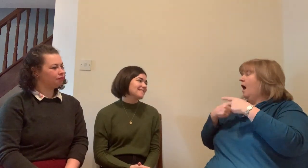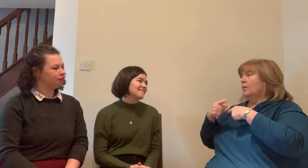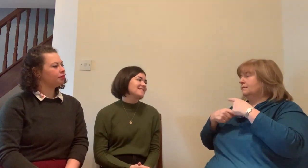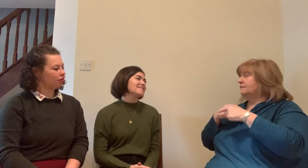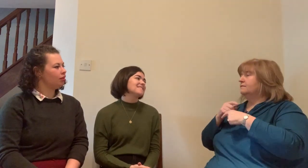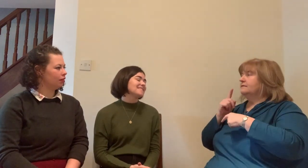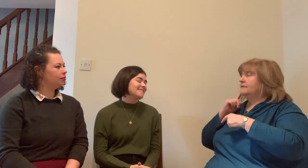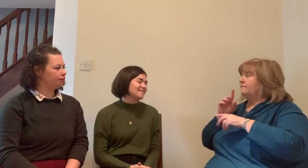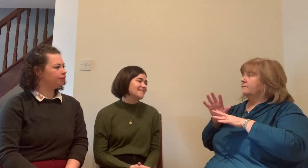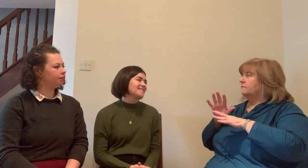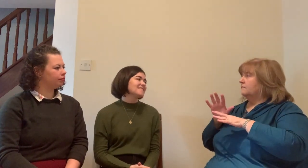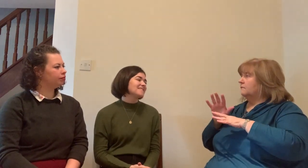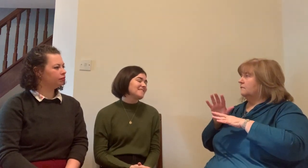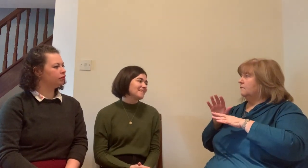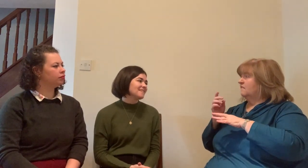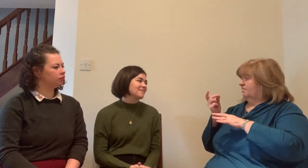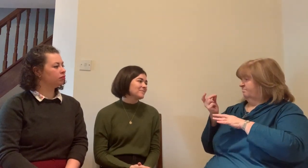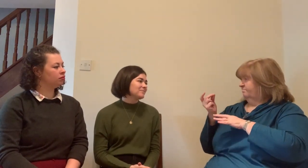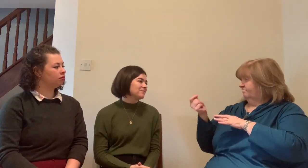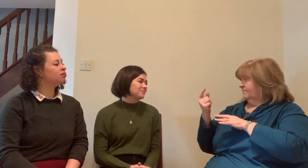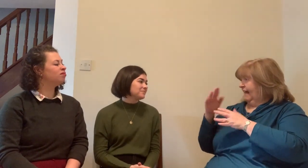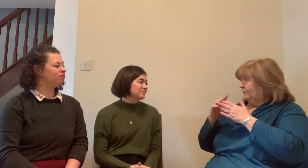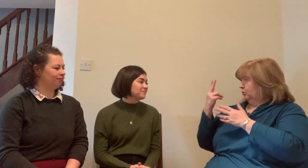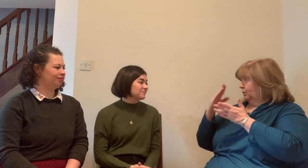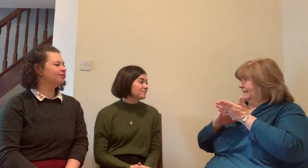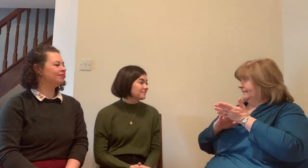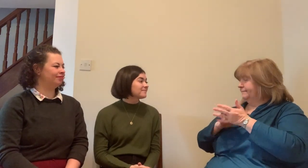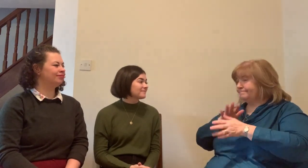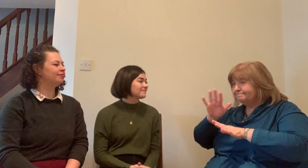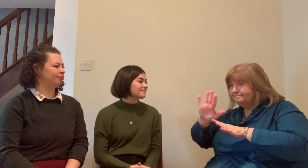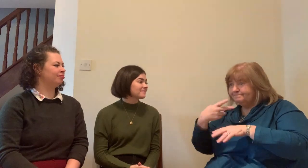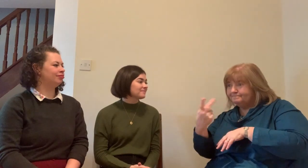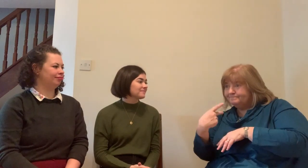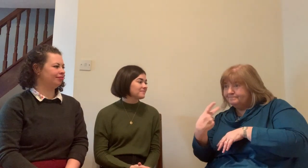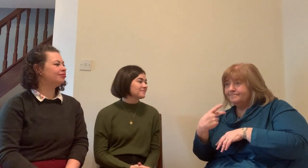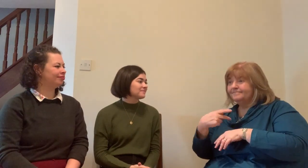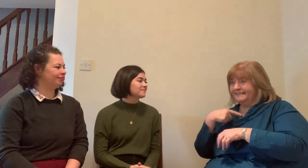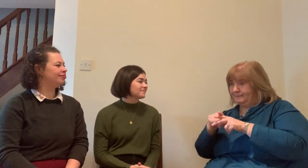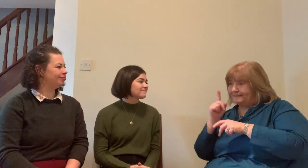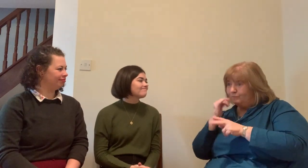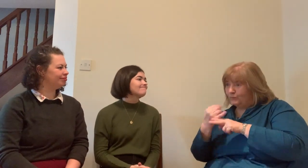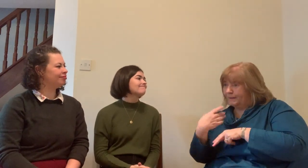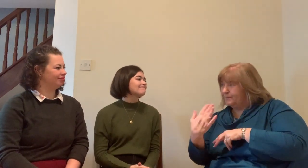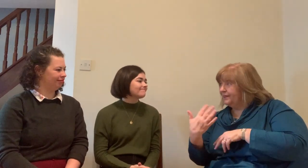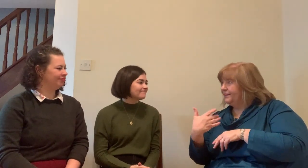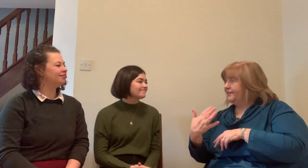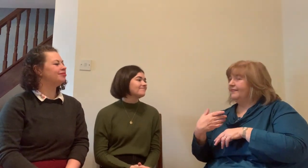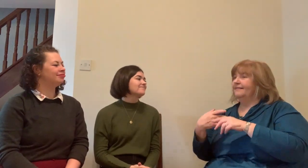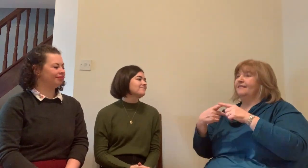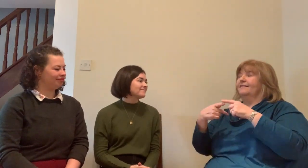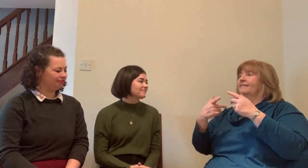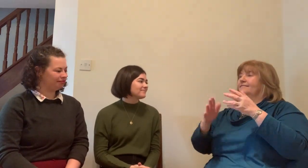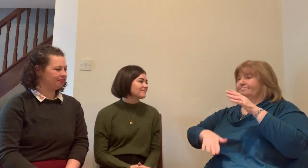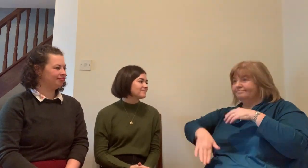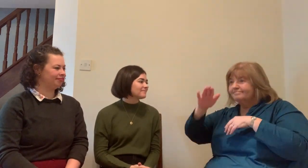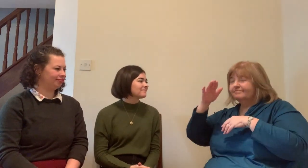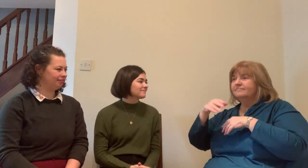you're not understanding who and what is going on and this isn't only deaf people this is hearing people whether you'll be working with different professionals a